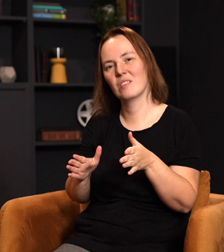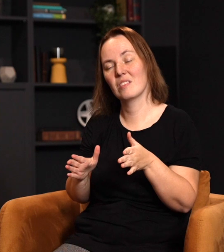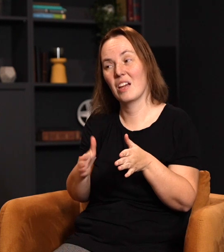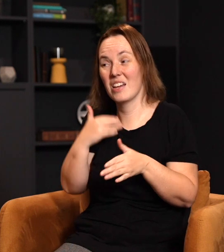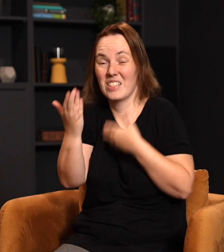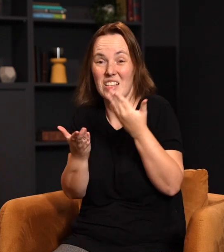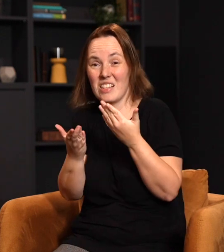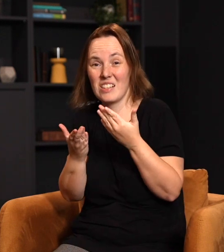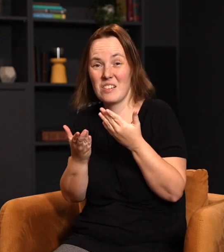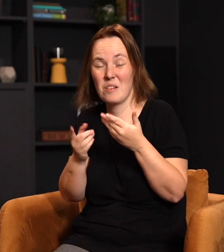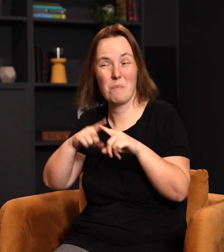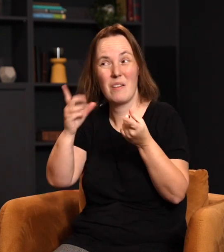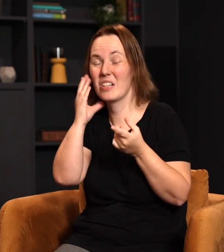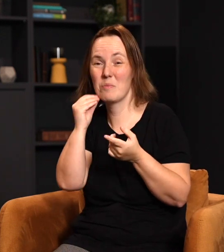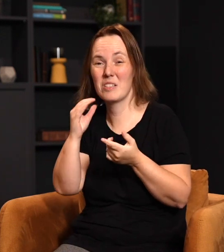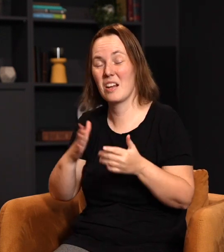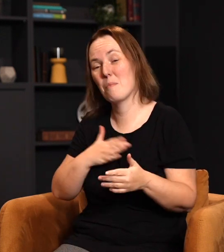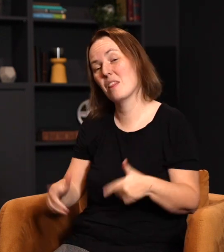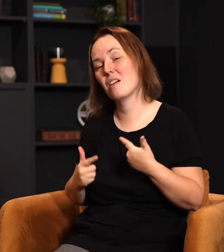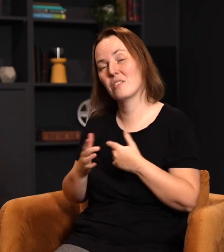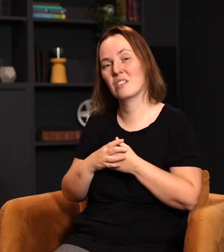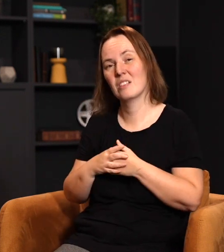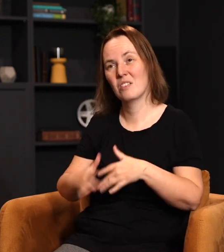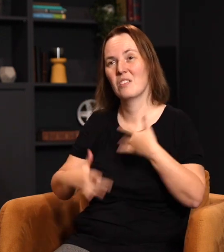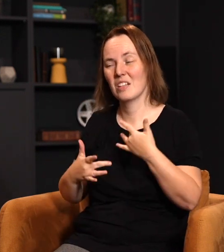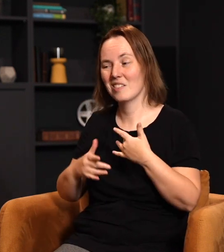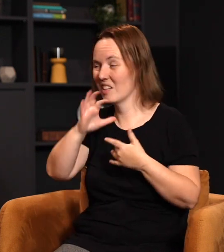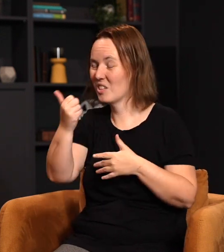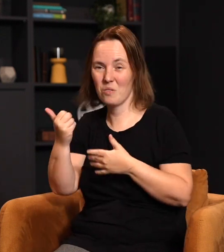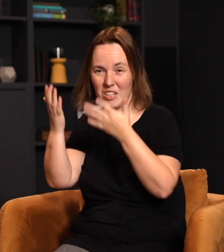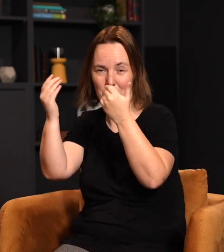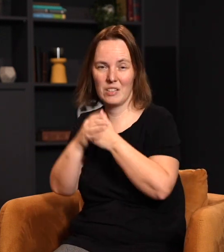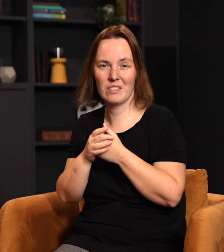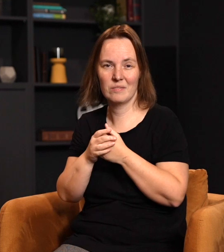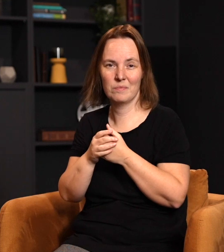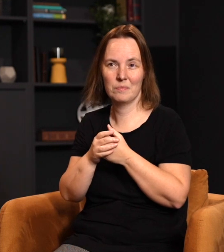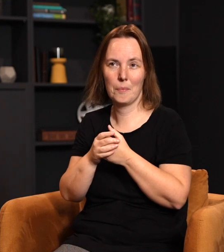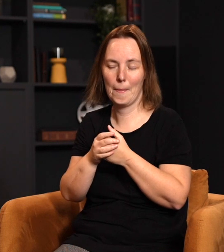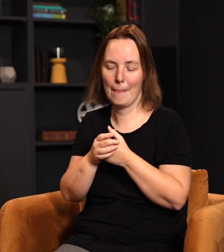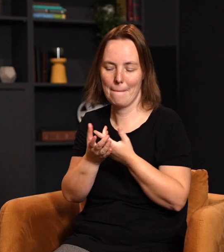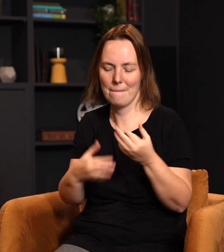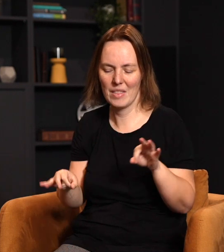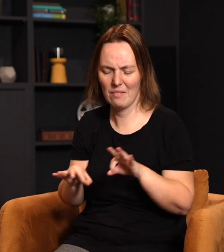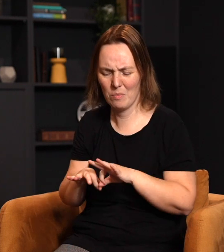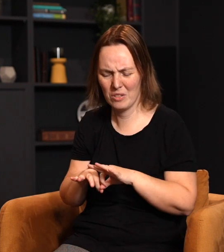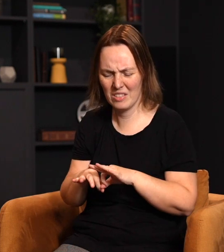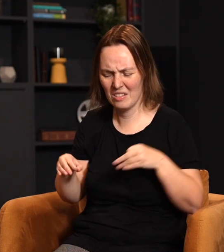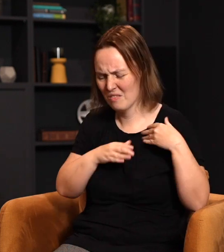life for a long time, if at all. And we just kind of feel like, Lord, I don't expect anything really of any significance to flow through my